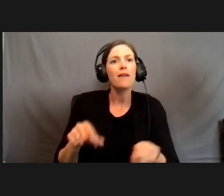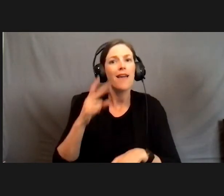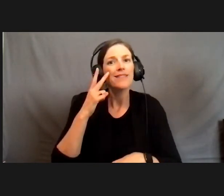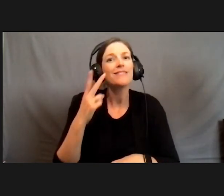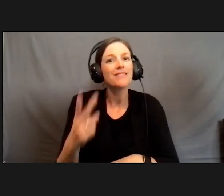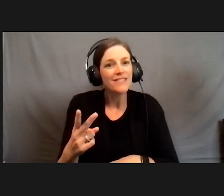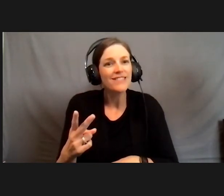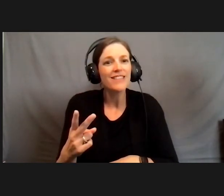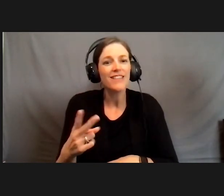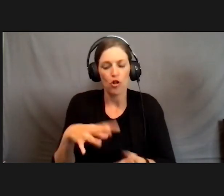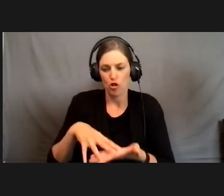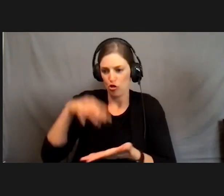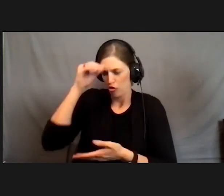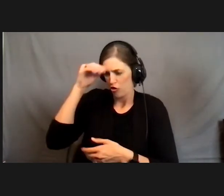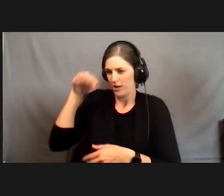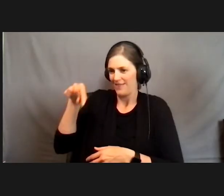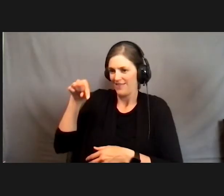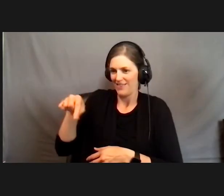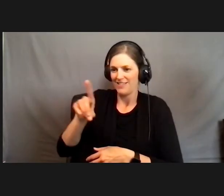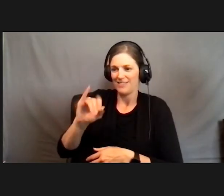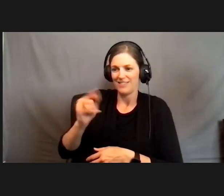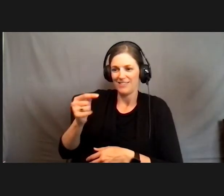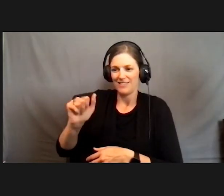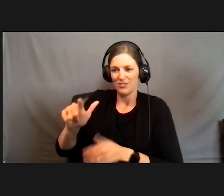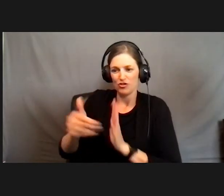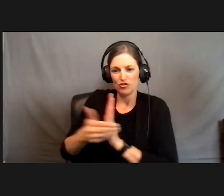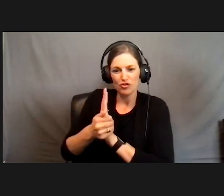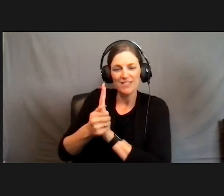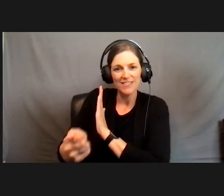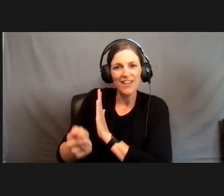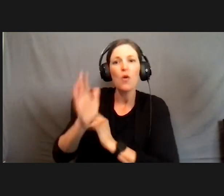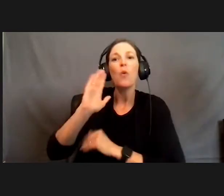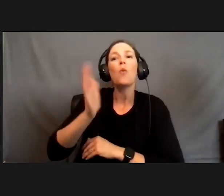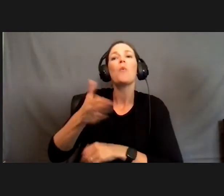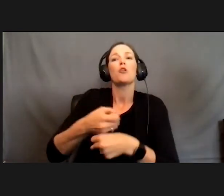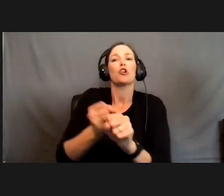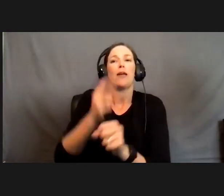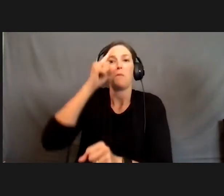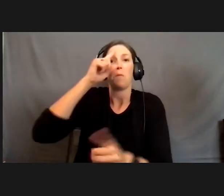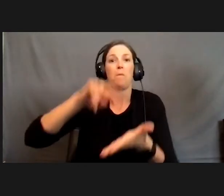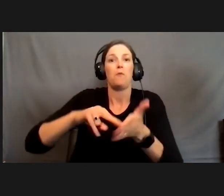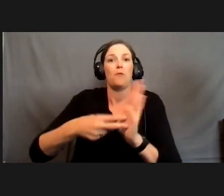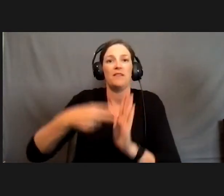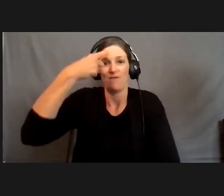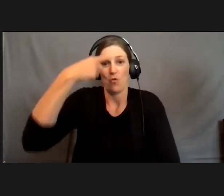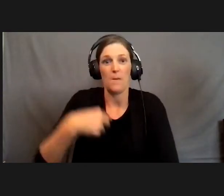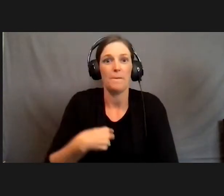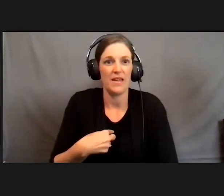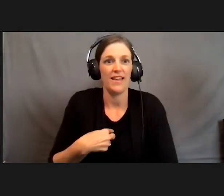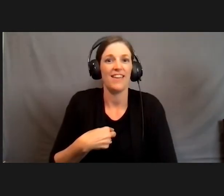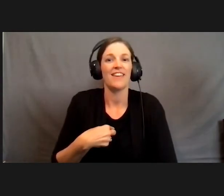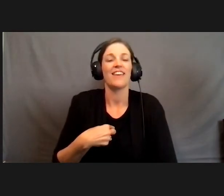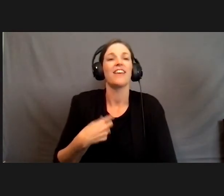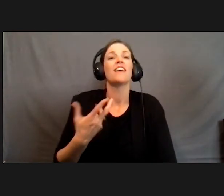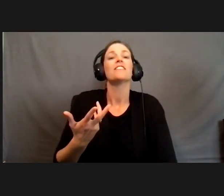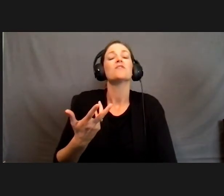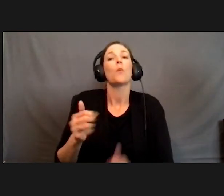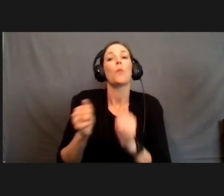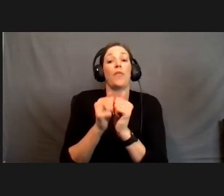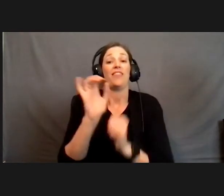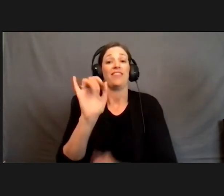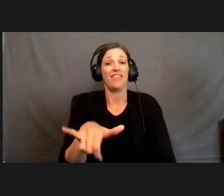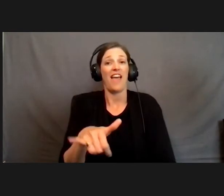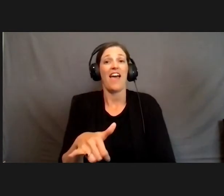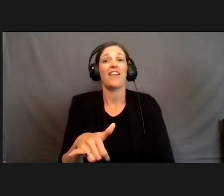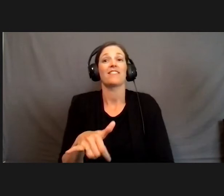learning this digital skill set is a purpose, will create purpose for me in getting out into the work world. So, with it, that's